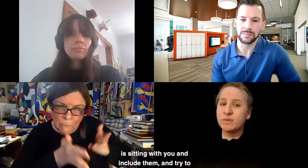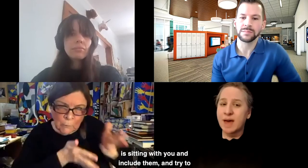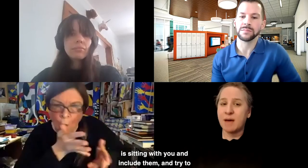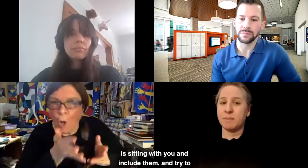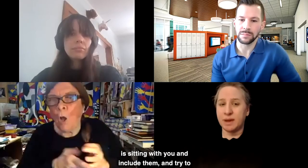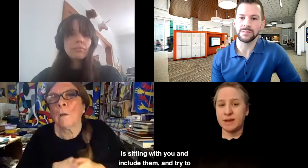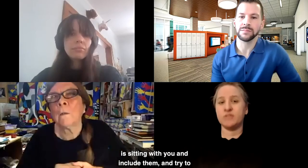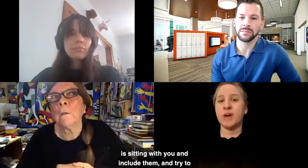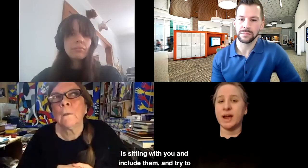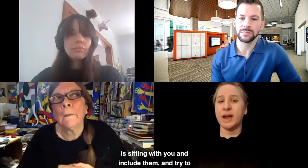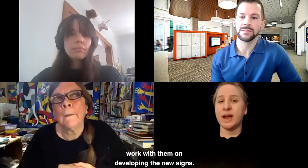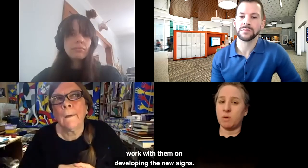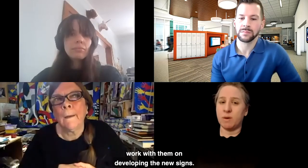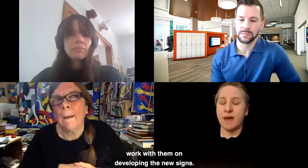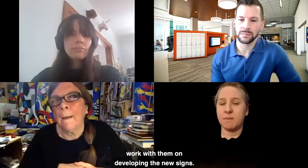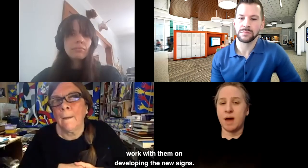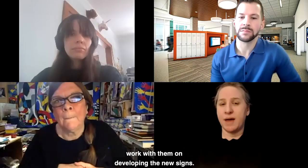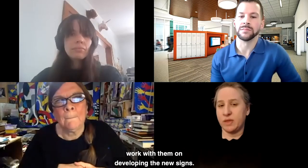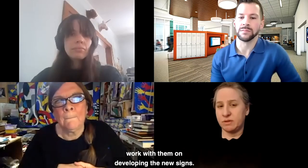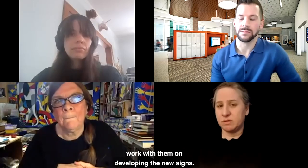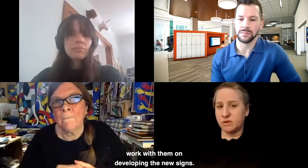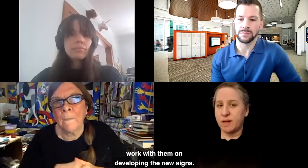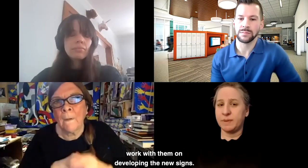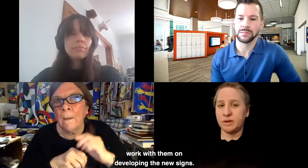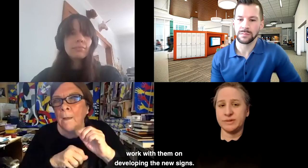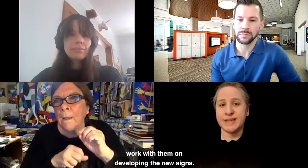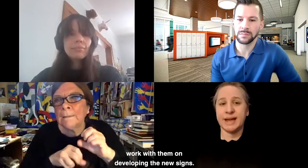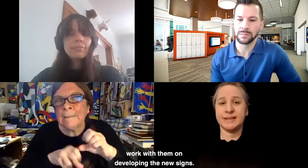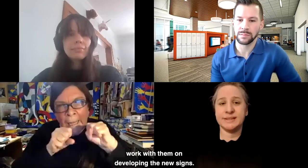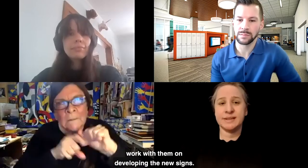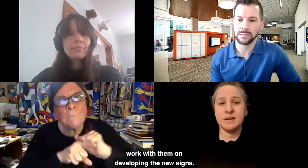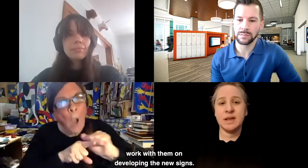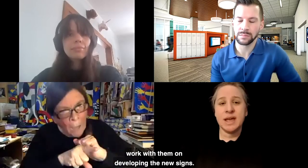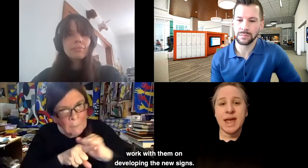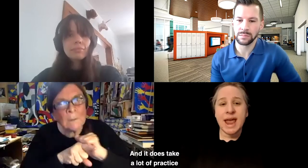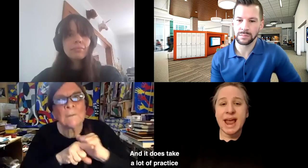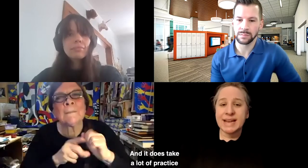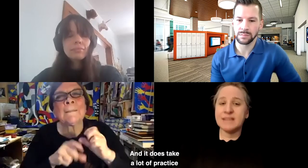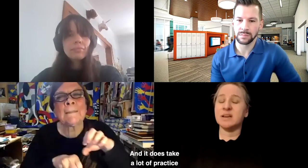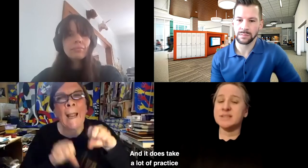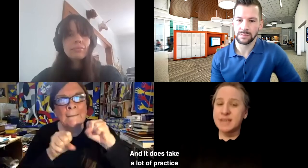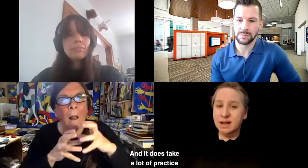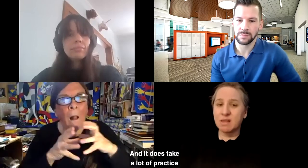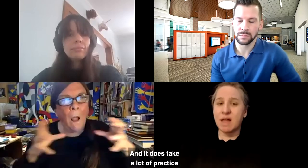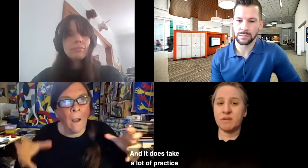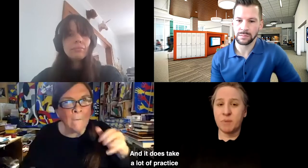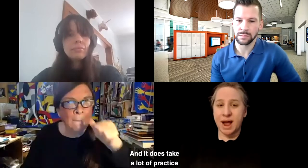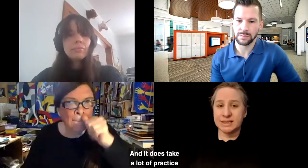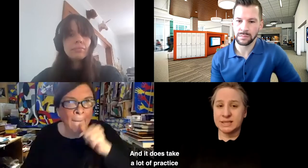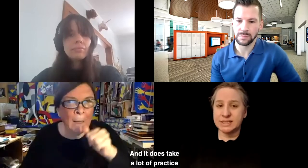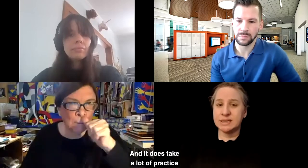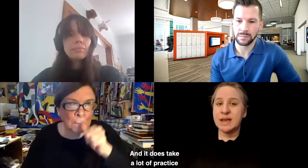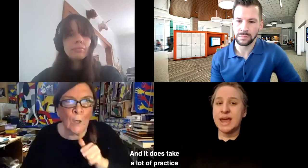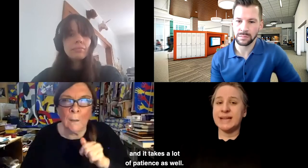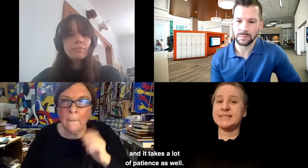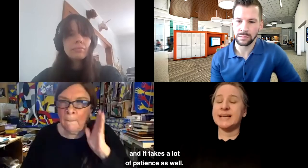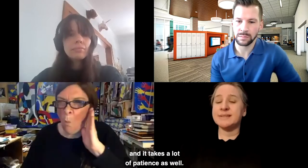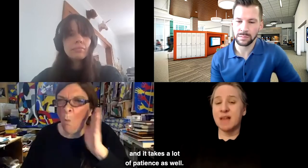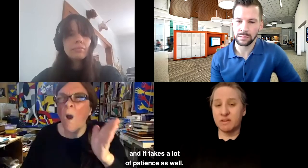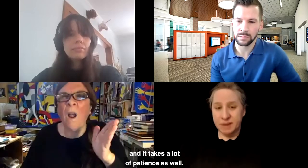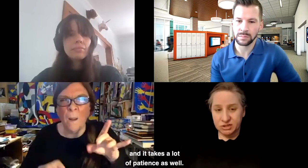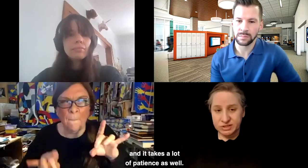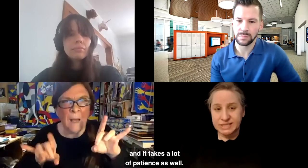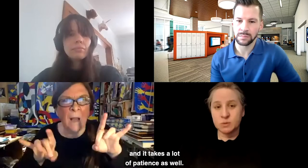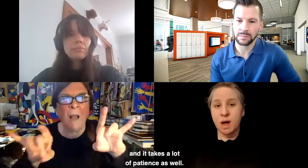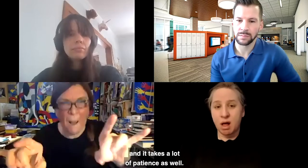include them and try to work with them on developing the new signs. And it does take a lot of practice. And it takes